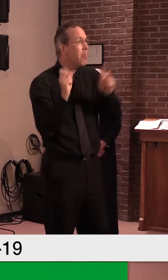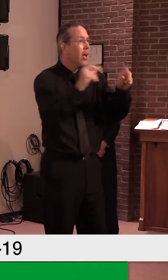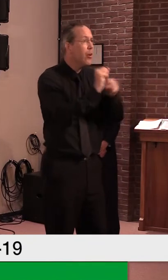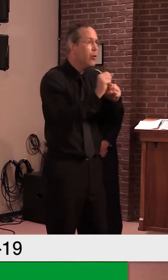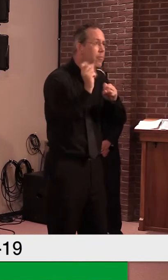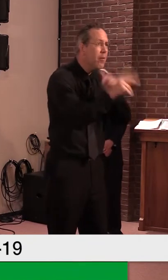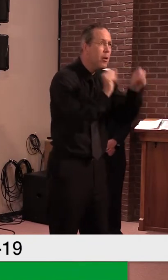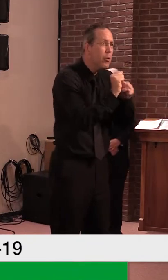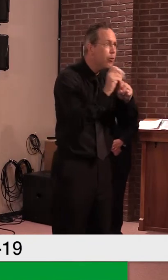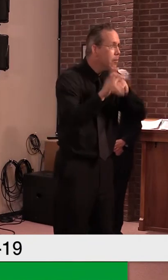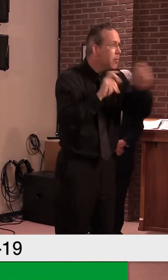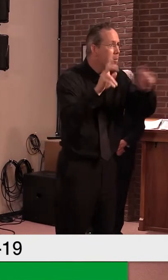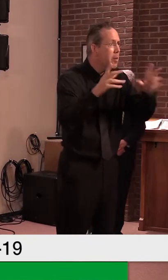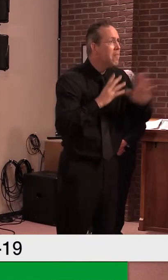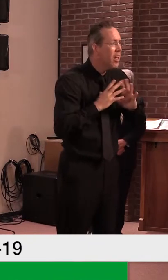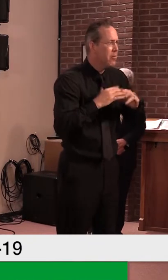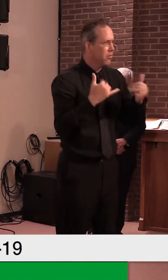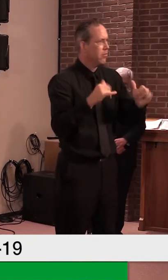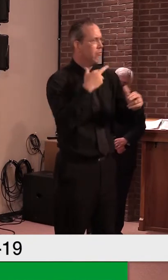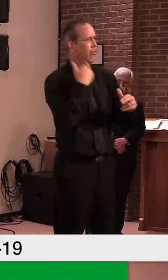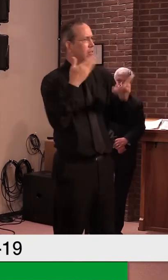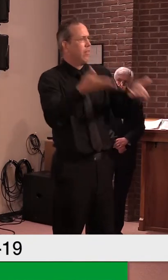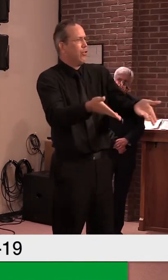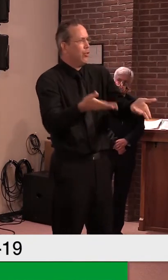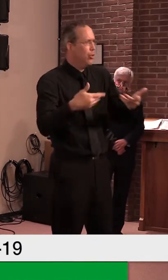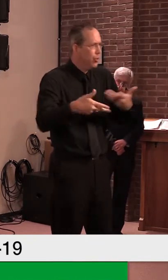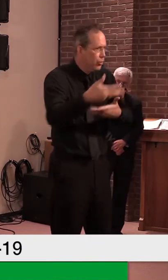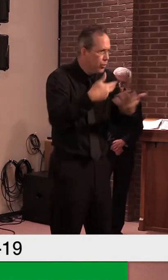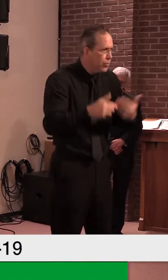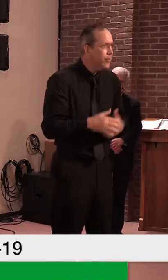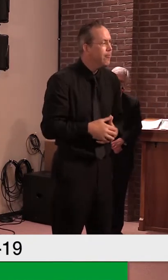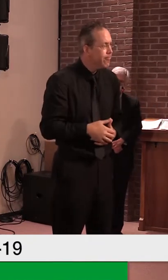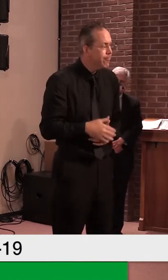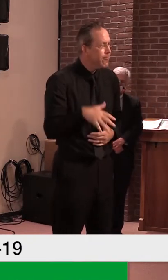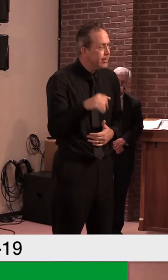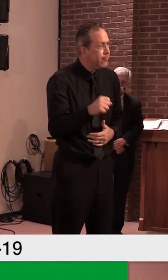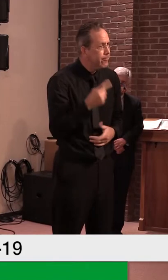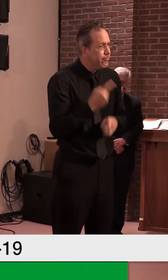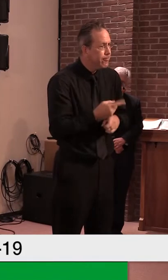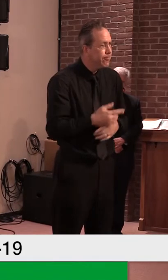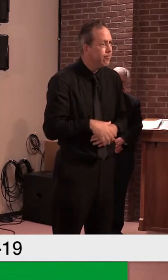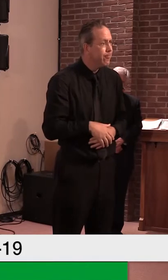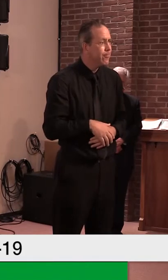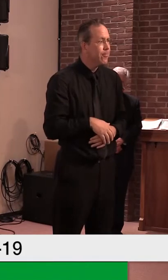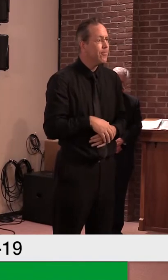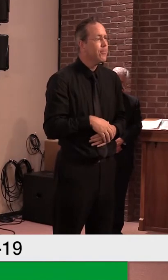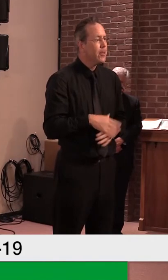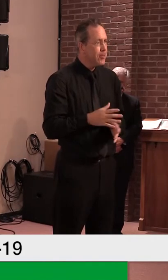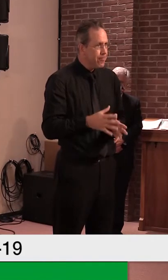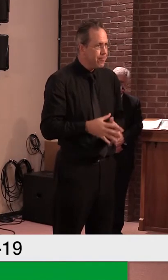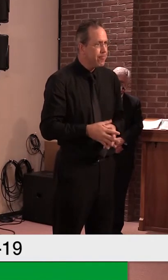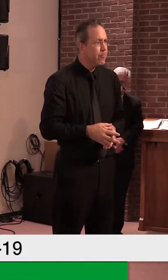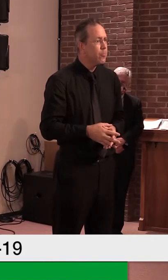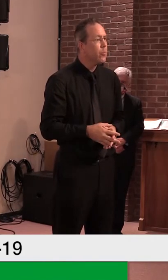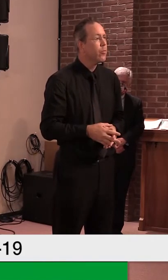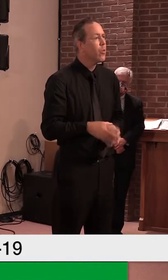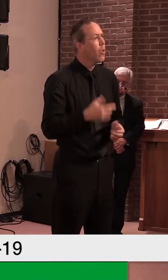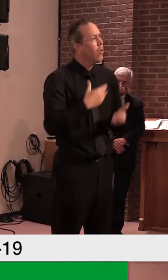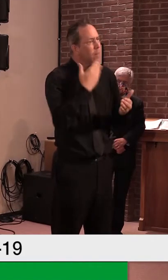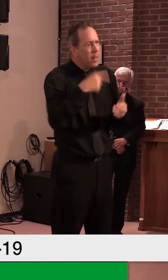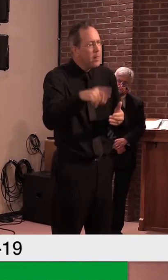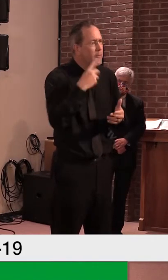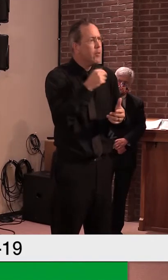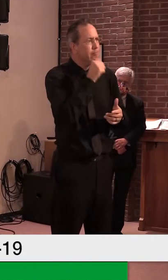areas. But again, they're putting themselves at risk. And but I will say that they've been paying